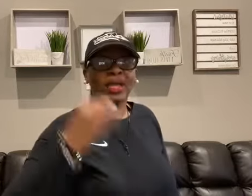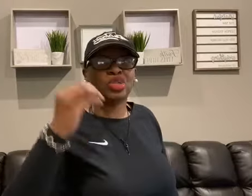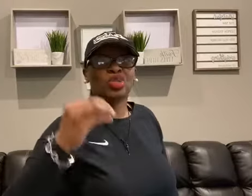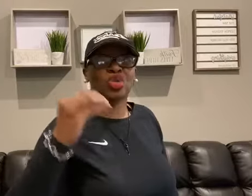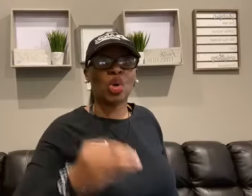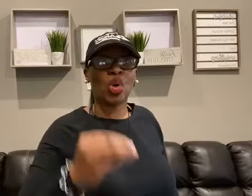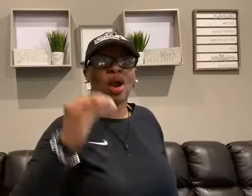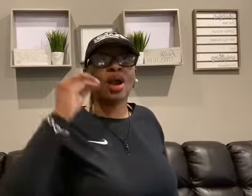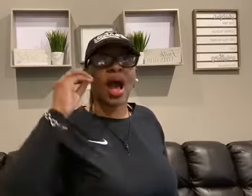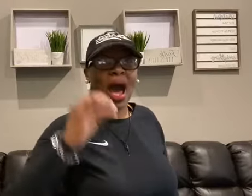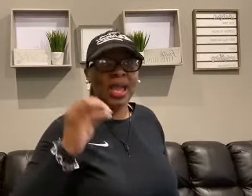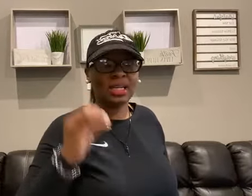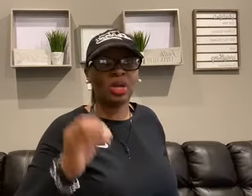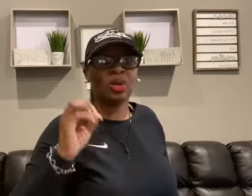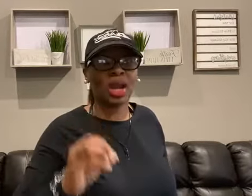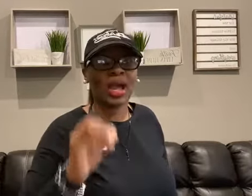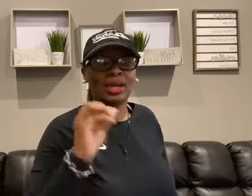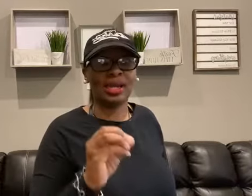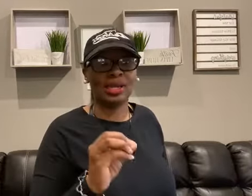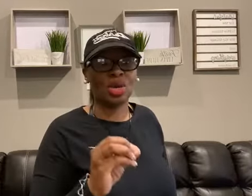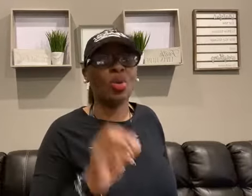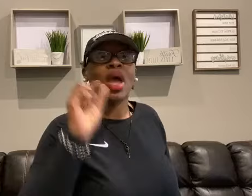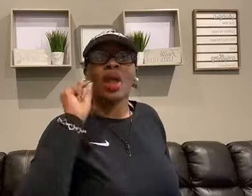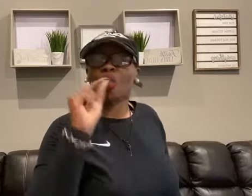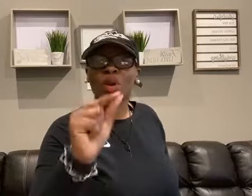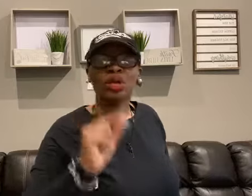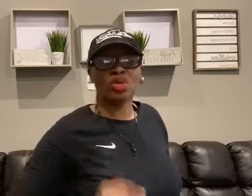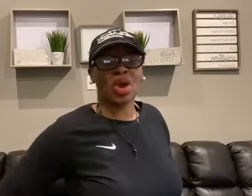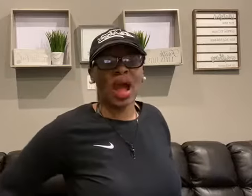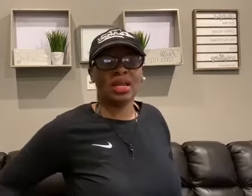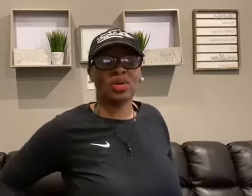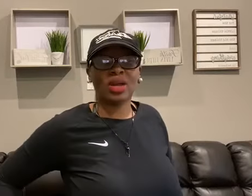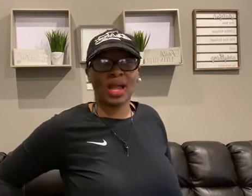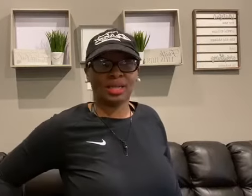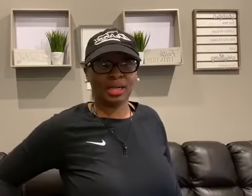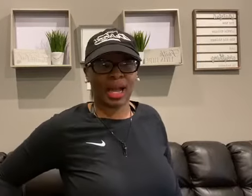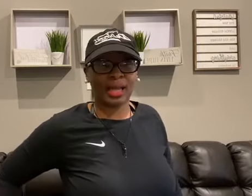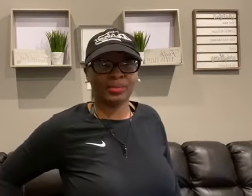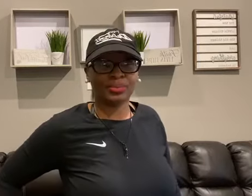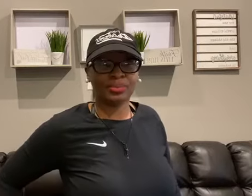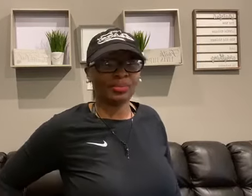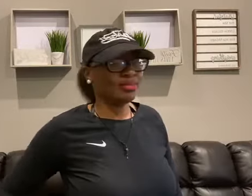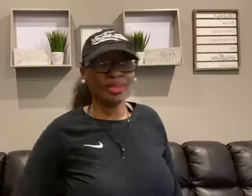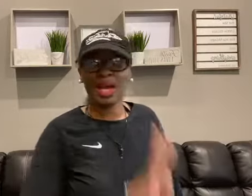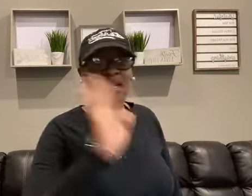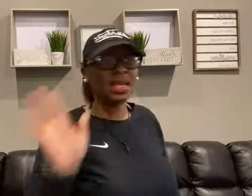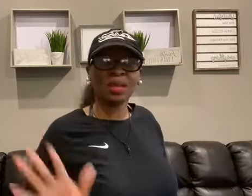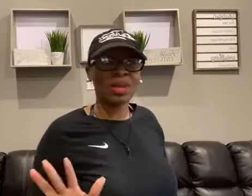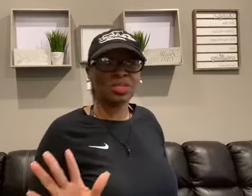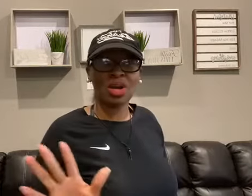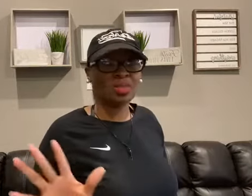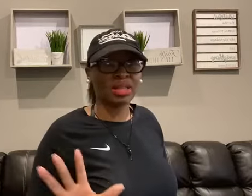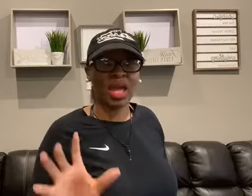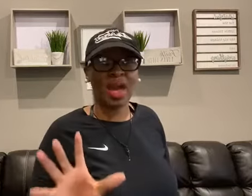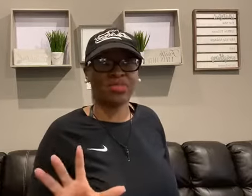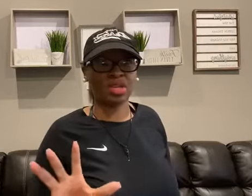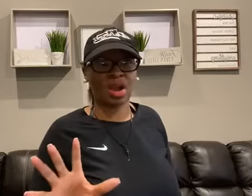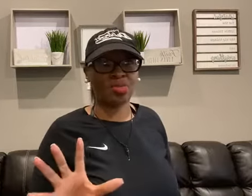why do your ideal client need you? And what do your ideal client look like? Again, I'm not talking about the avatar,